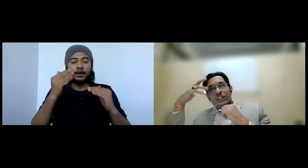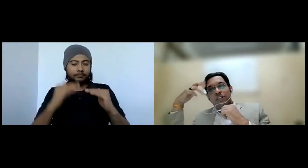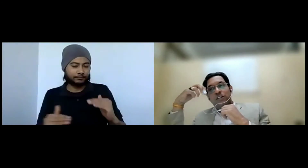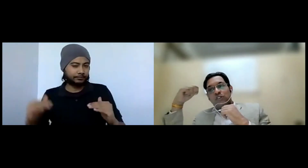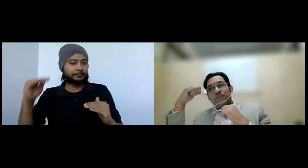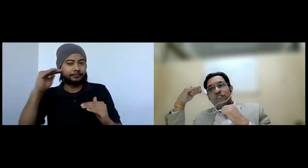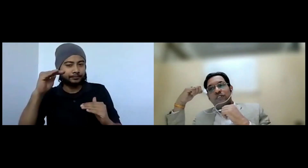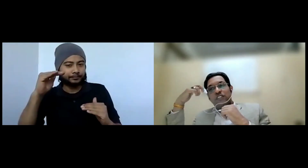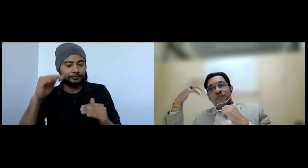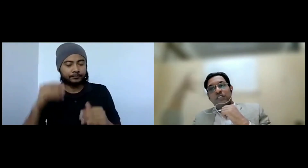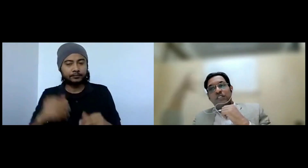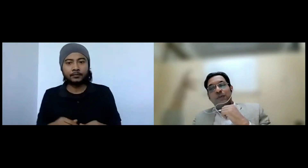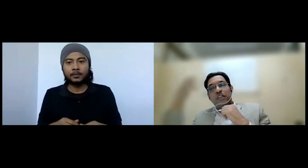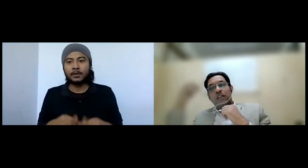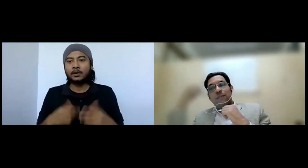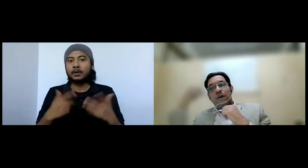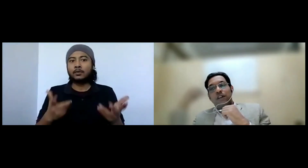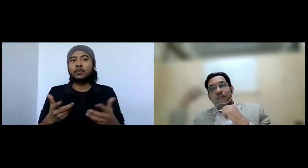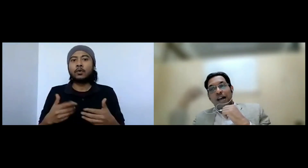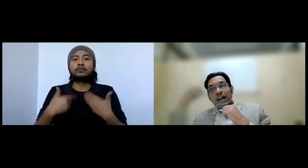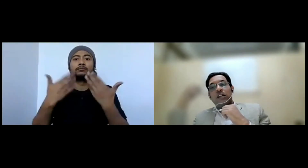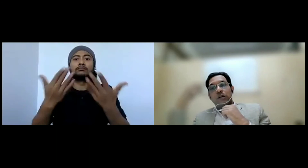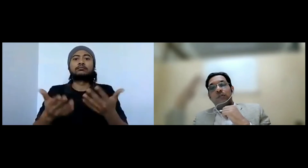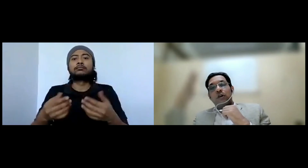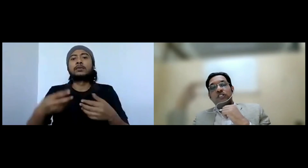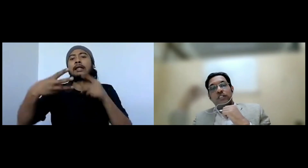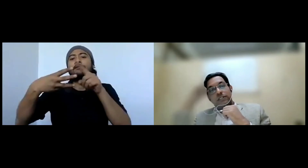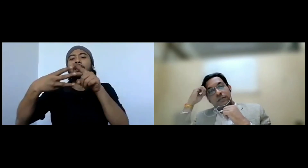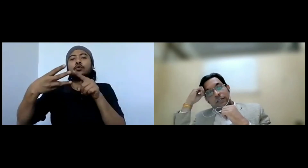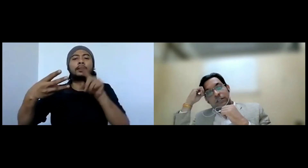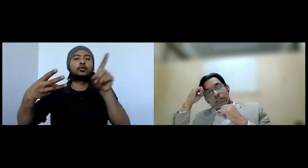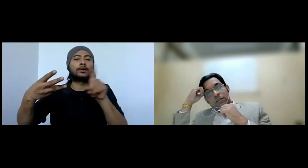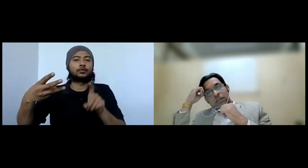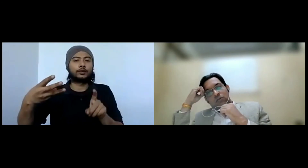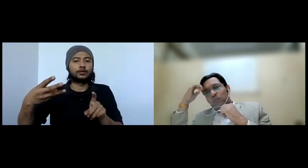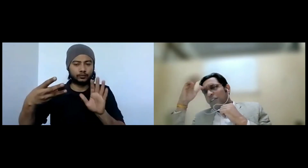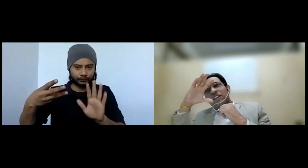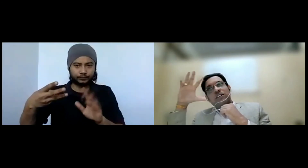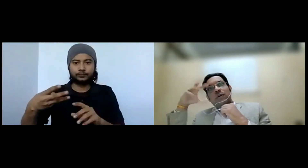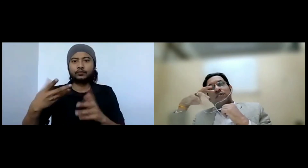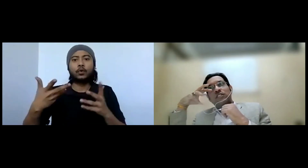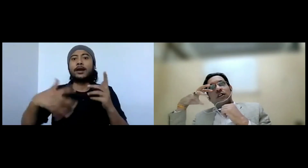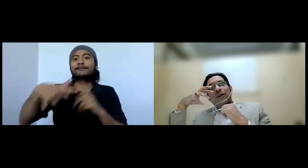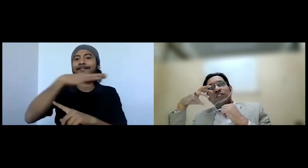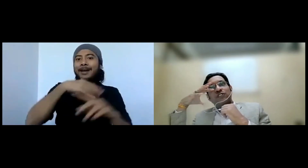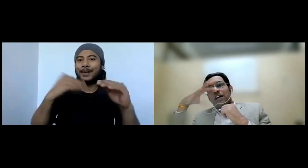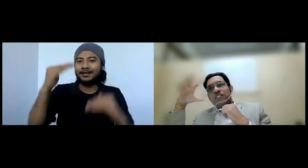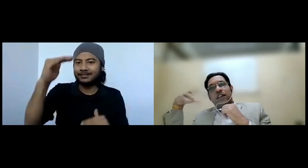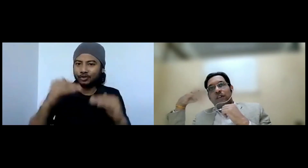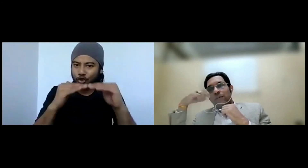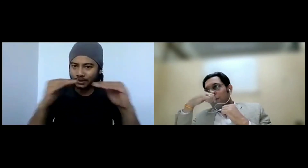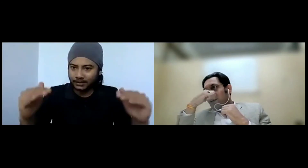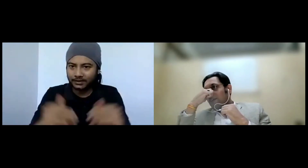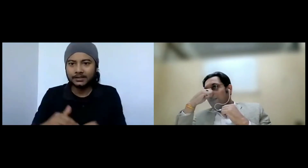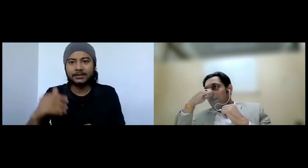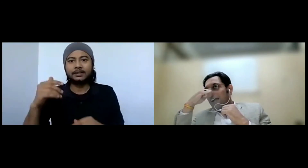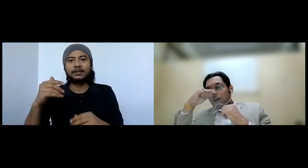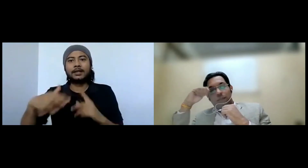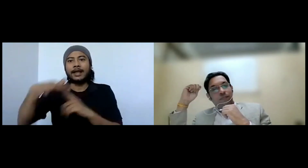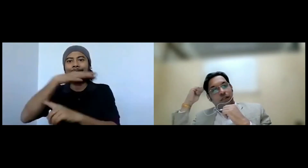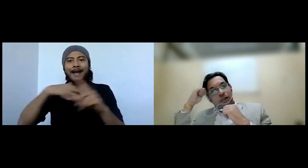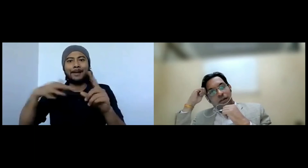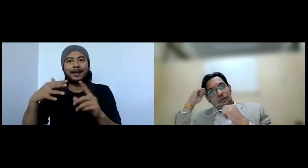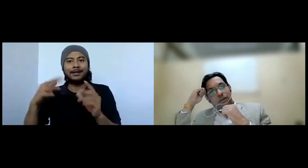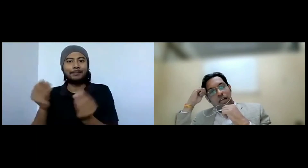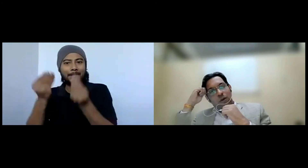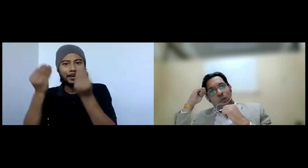as an introspection as we're speaking about environment and policies. Could we just know, this is a question which runs in every platform.